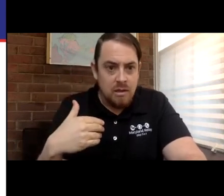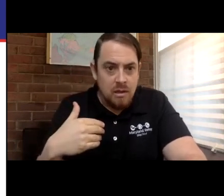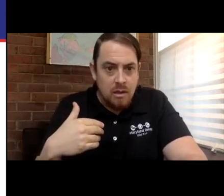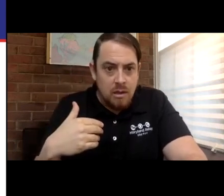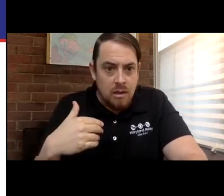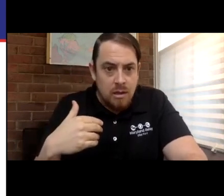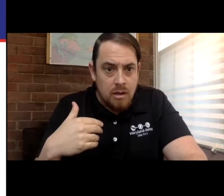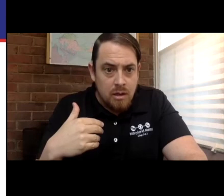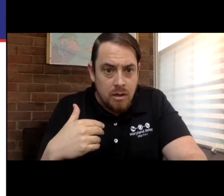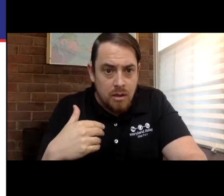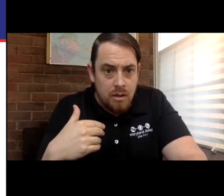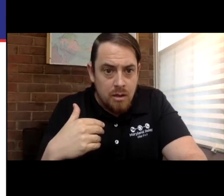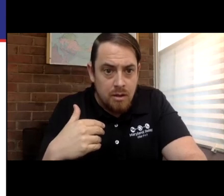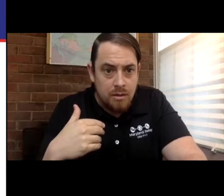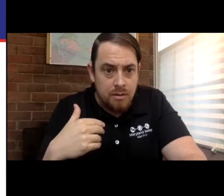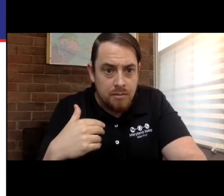She's responding to some questions.